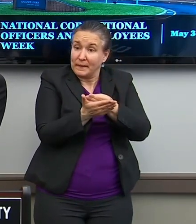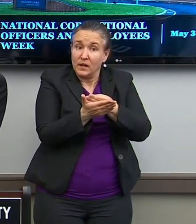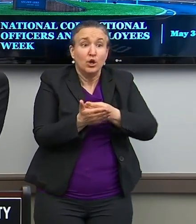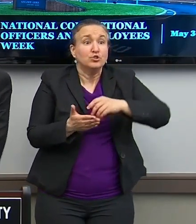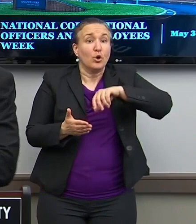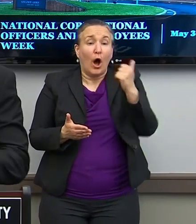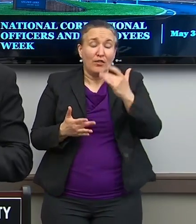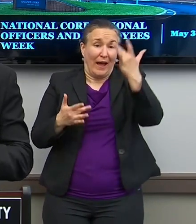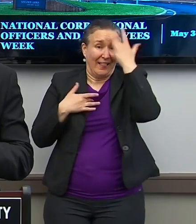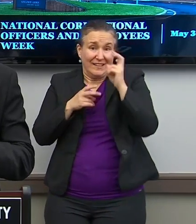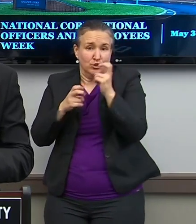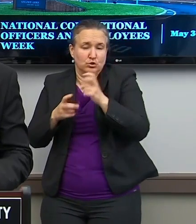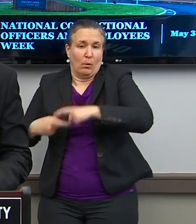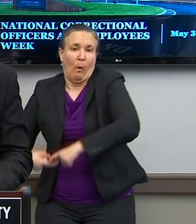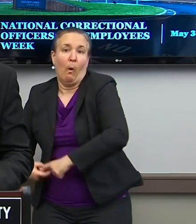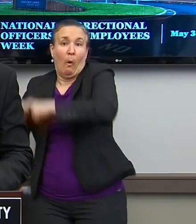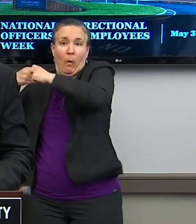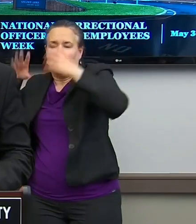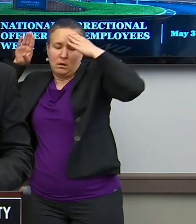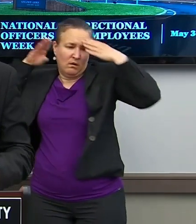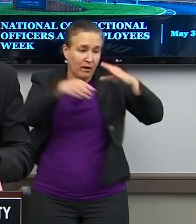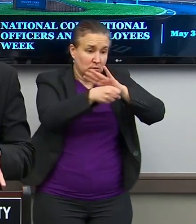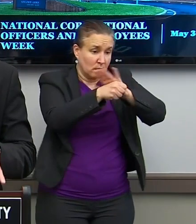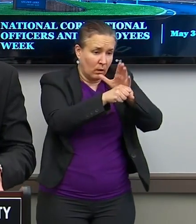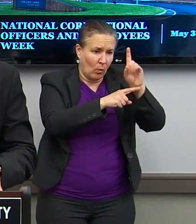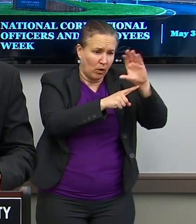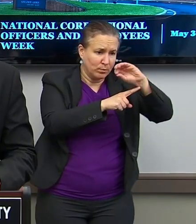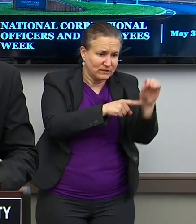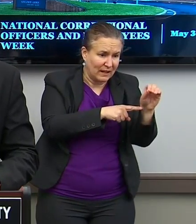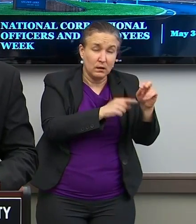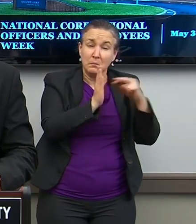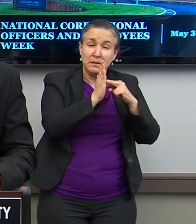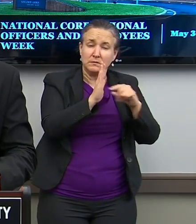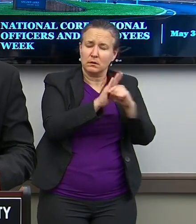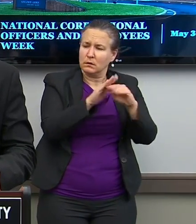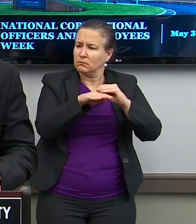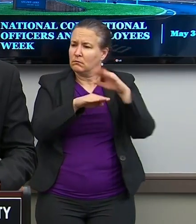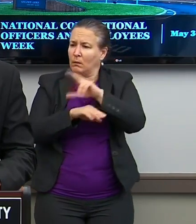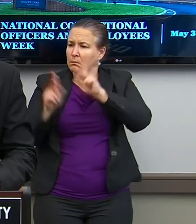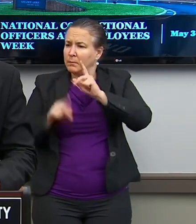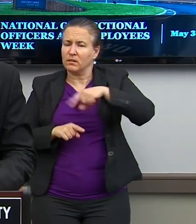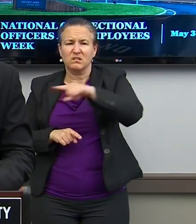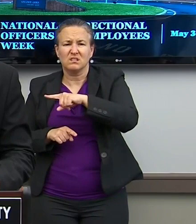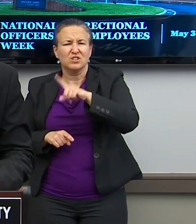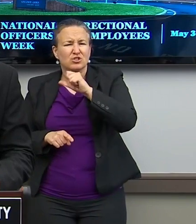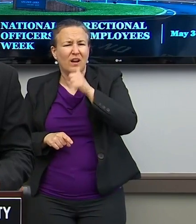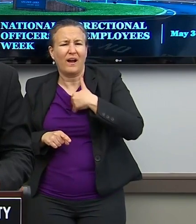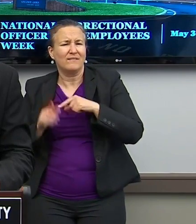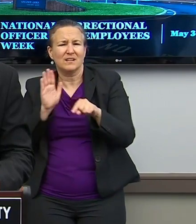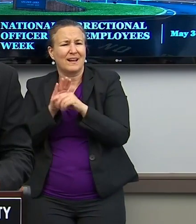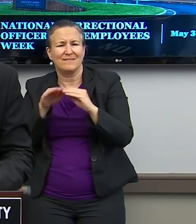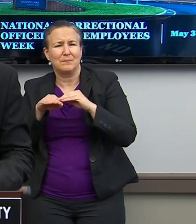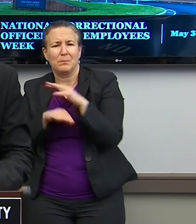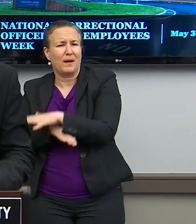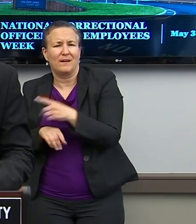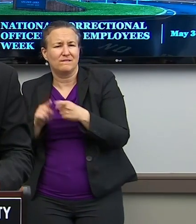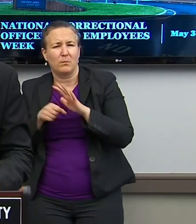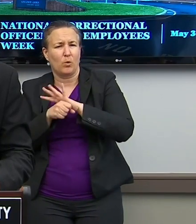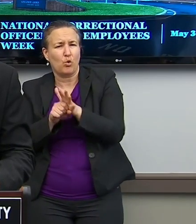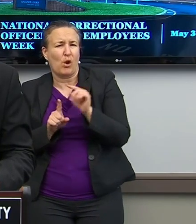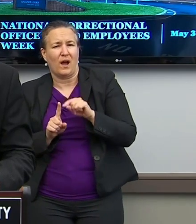hold, and the whole thing is on this virus. That has a negative effect on people that shouldn't be negatively impacted by the coronavirus.